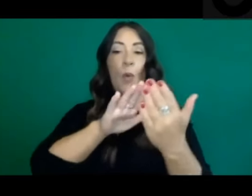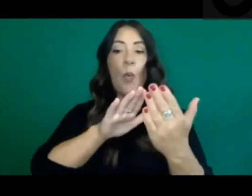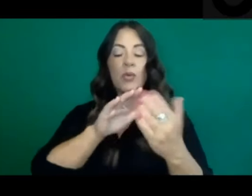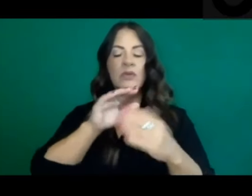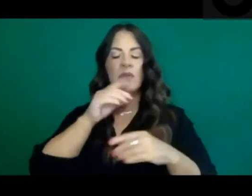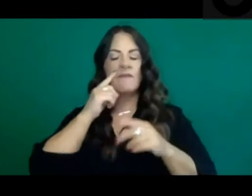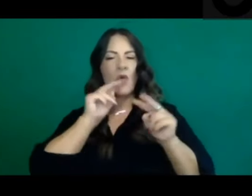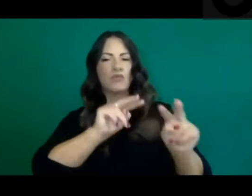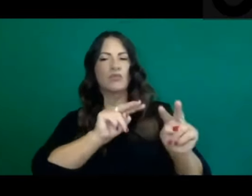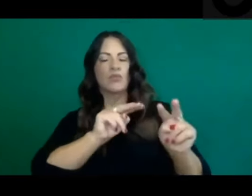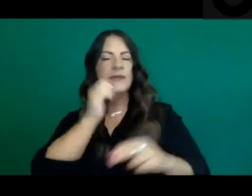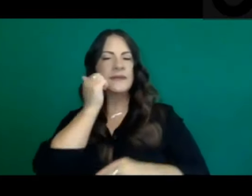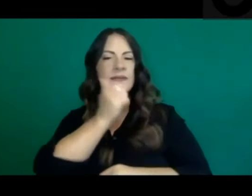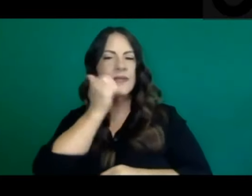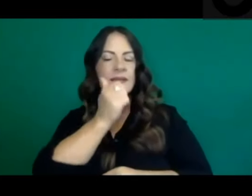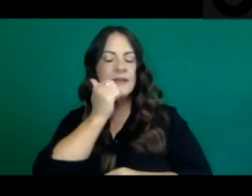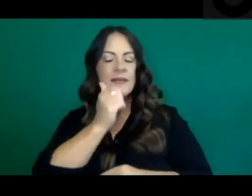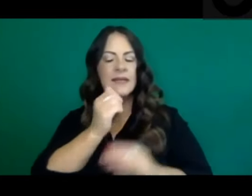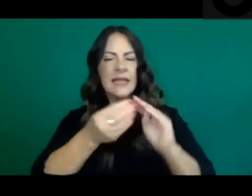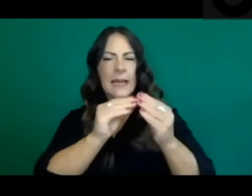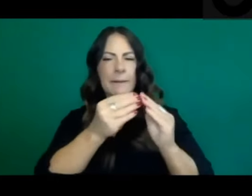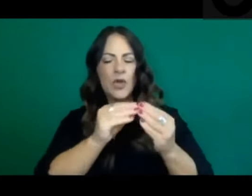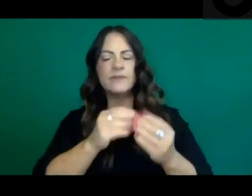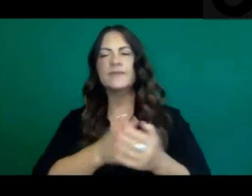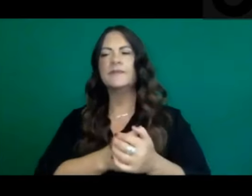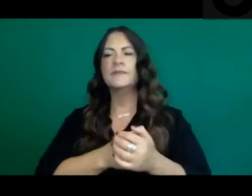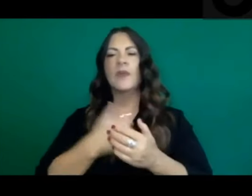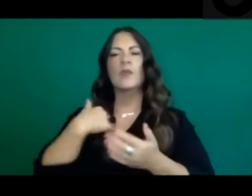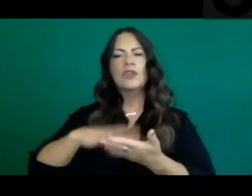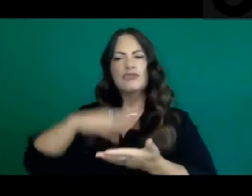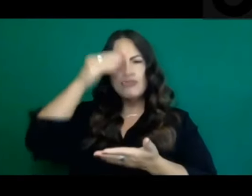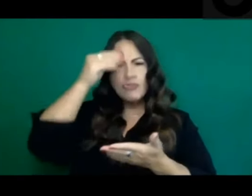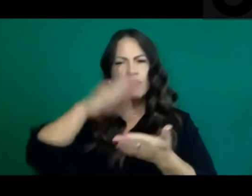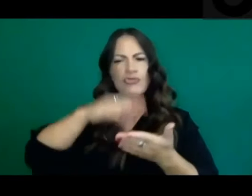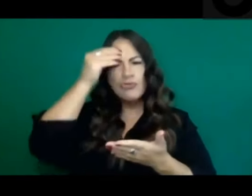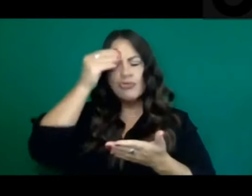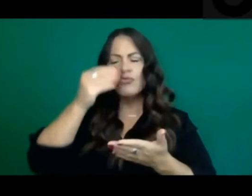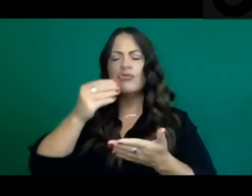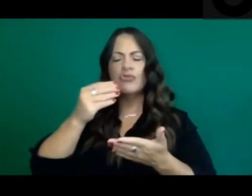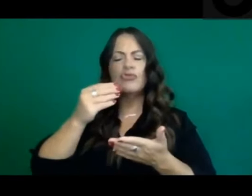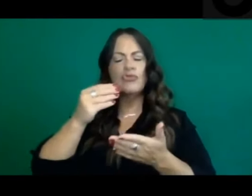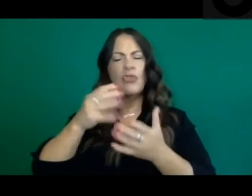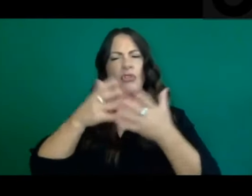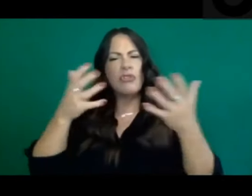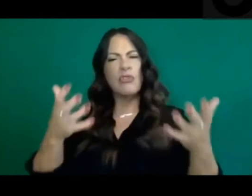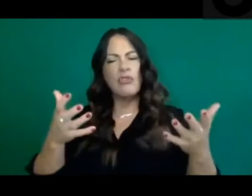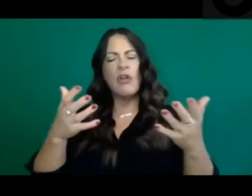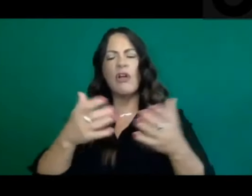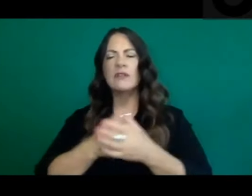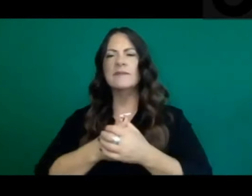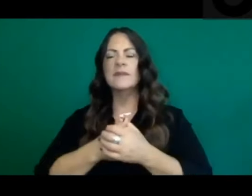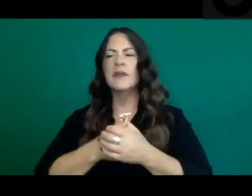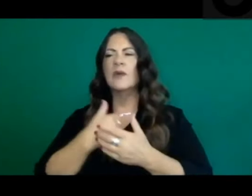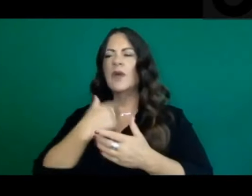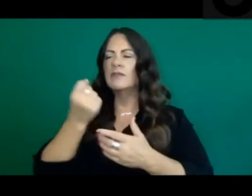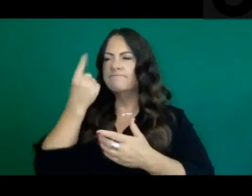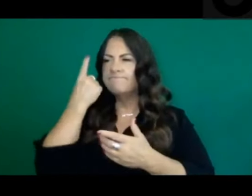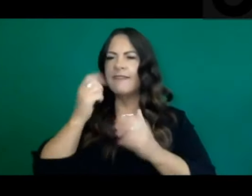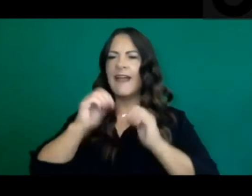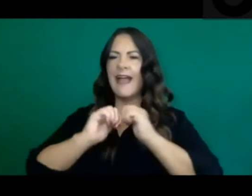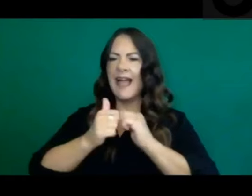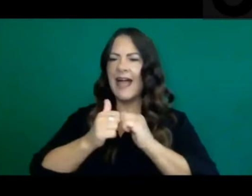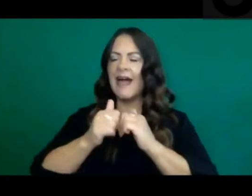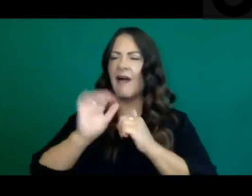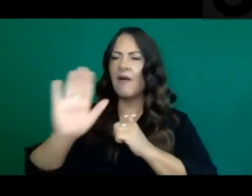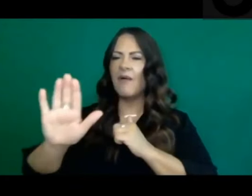we've learned a great deal across our response. We understand how hospitalizations